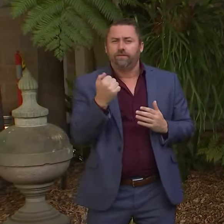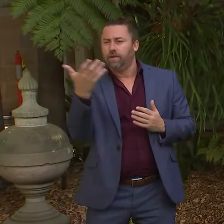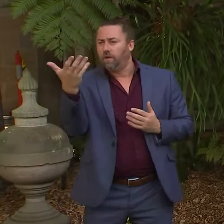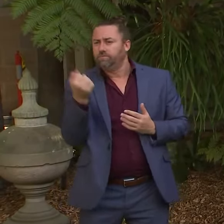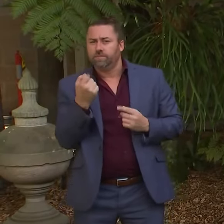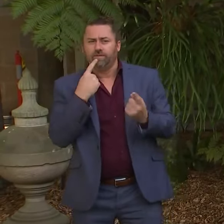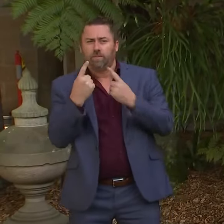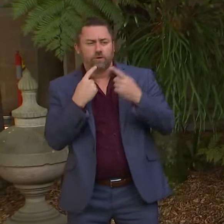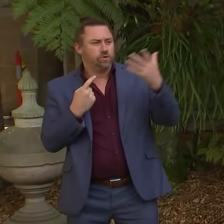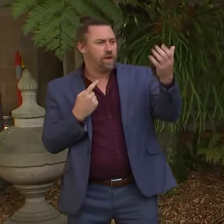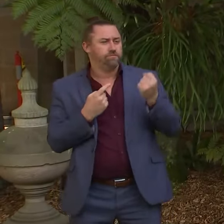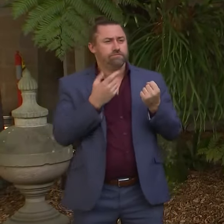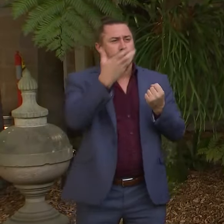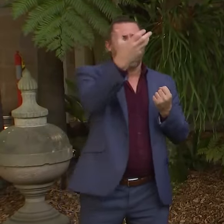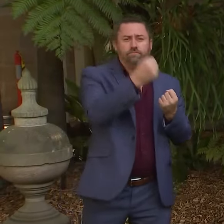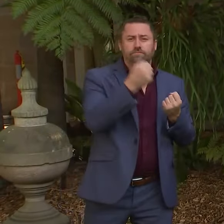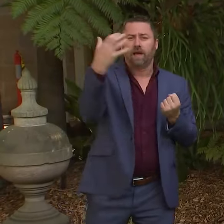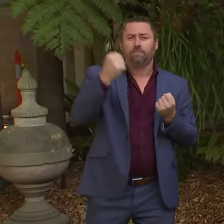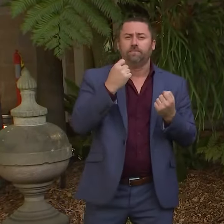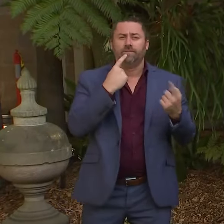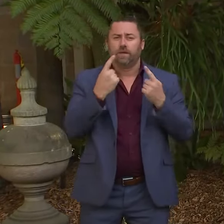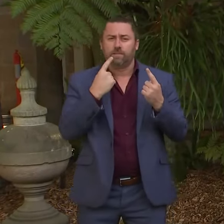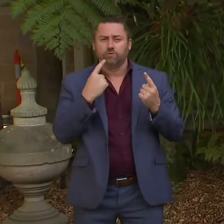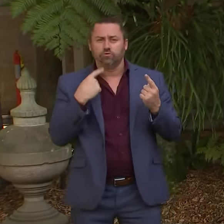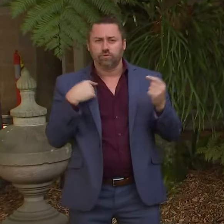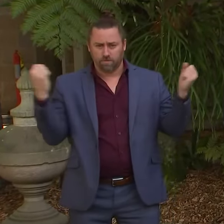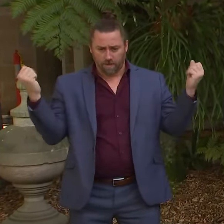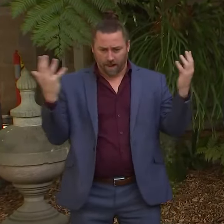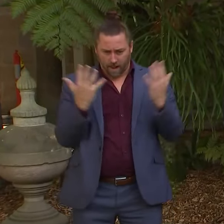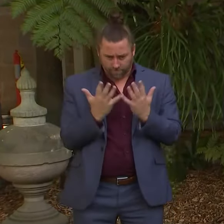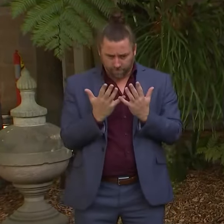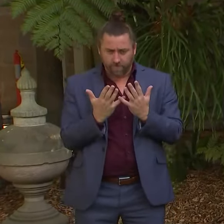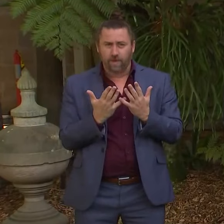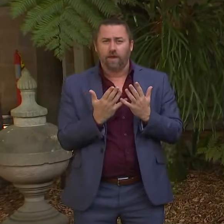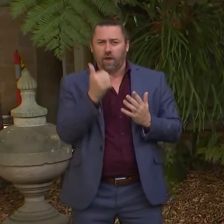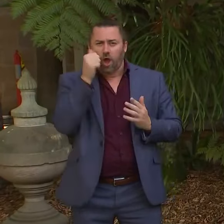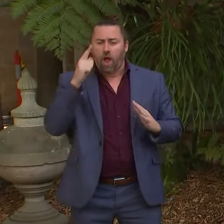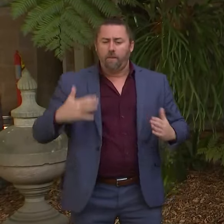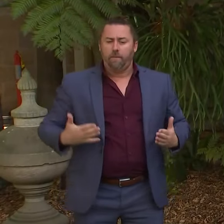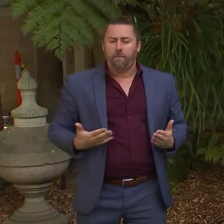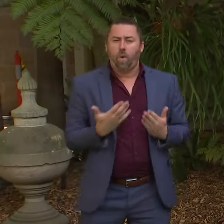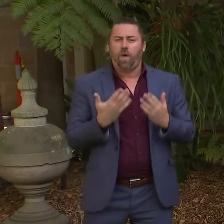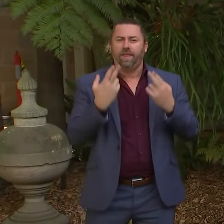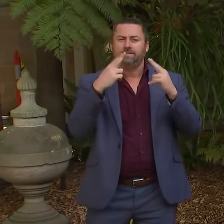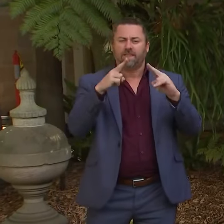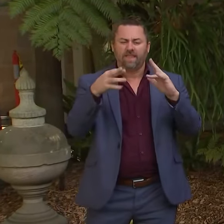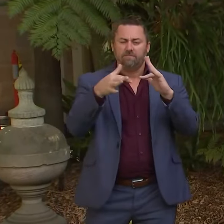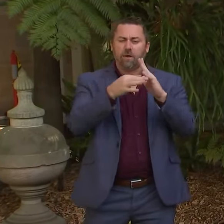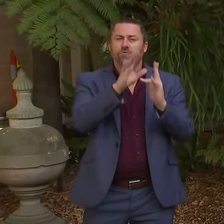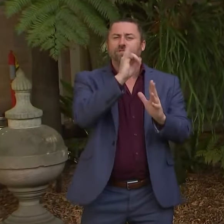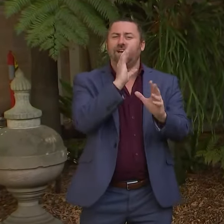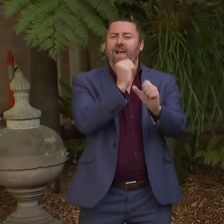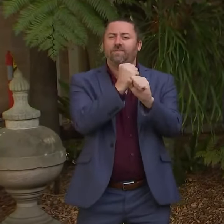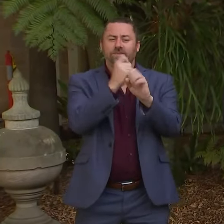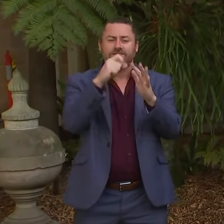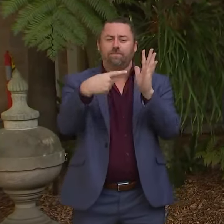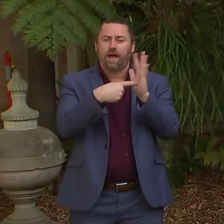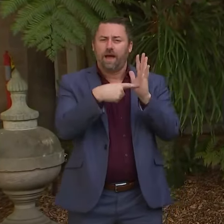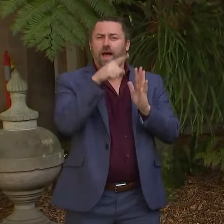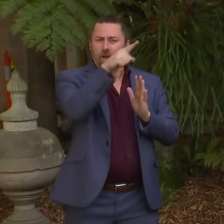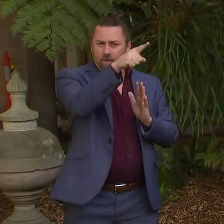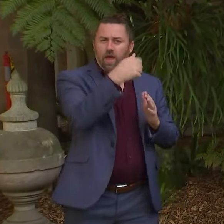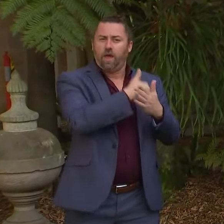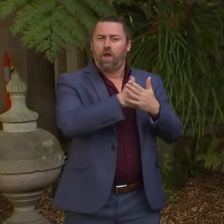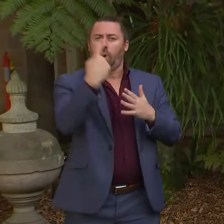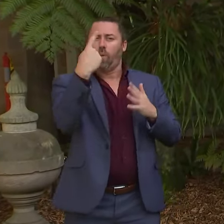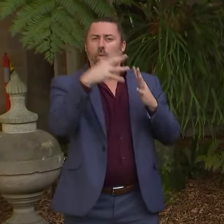we get our data from including weekly data from births, deaths and marriages and that's why we are seeing an increase